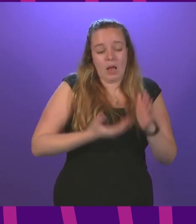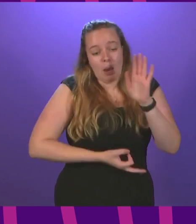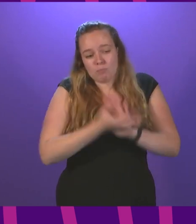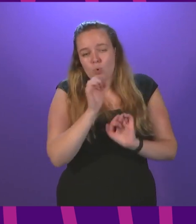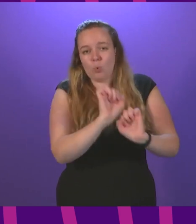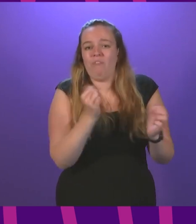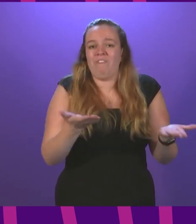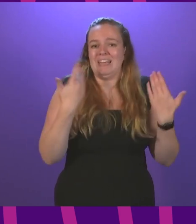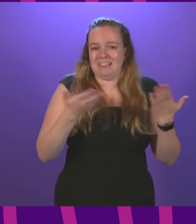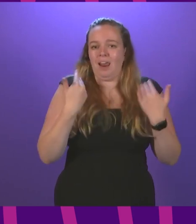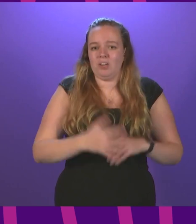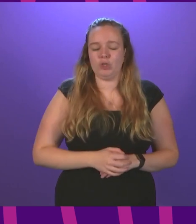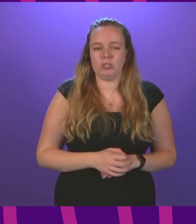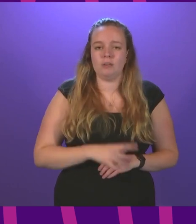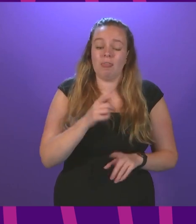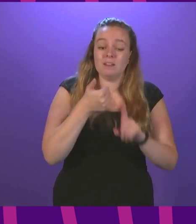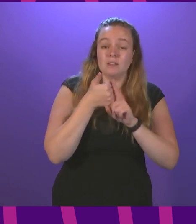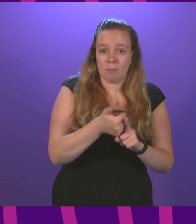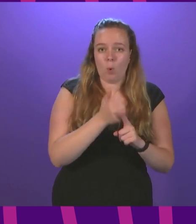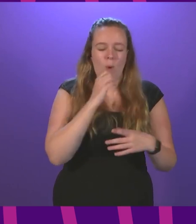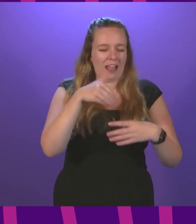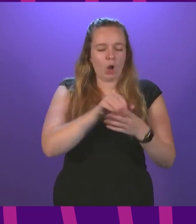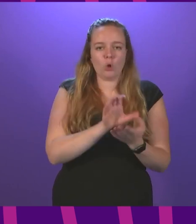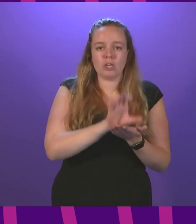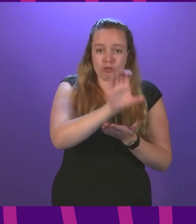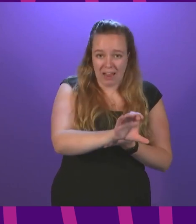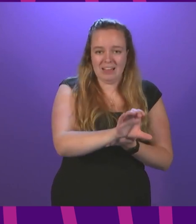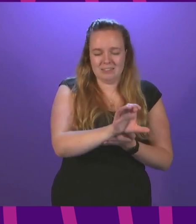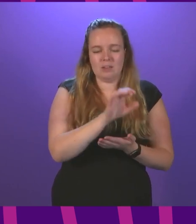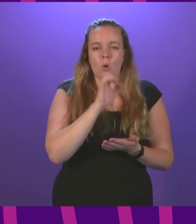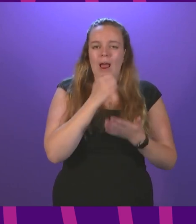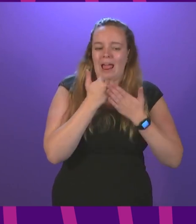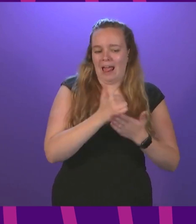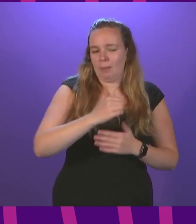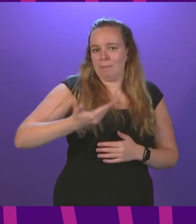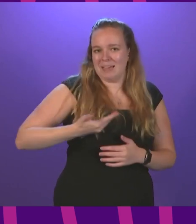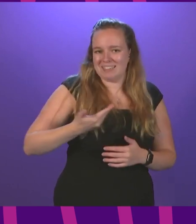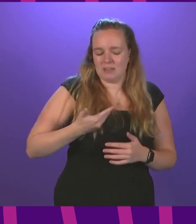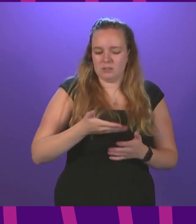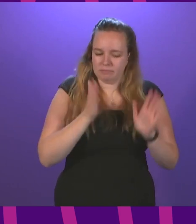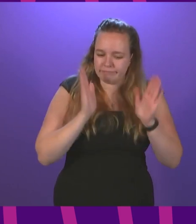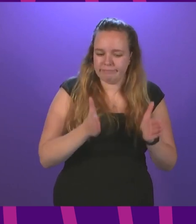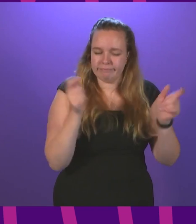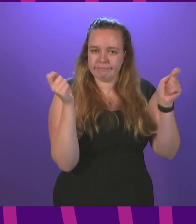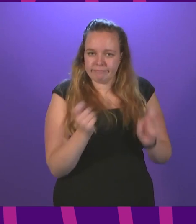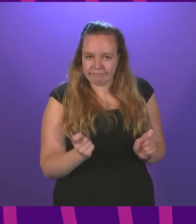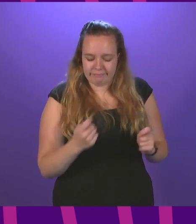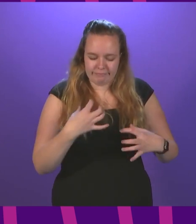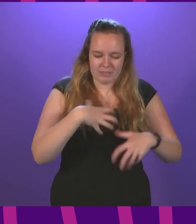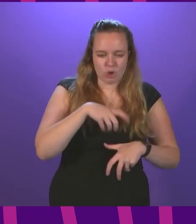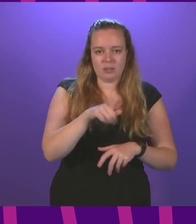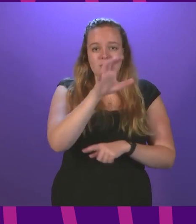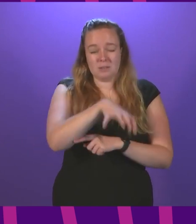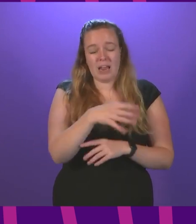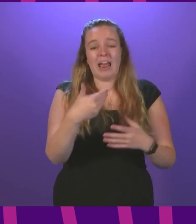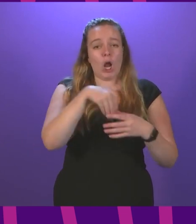ventilation. This support, which will include grants, will help these businesses make necessary adjustments to their premises, including,